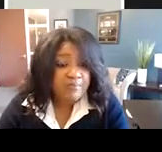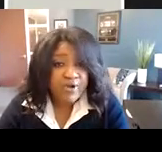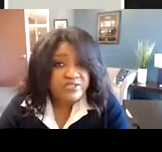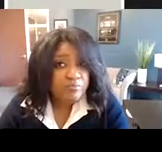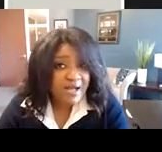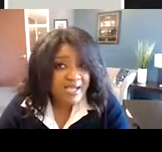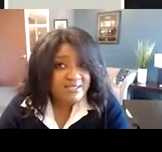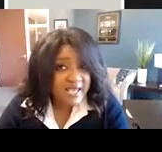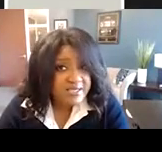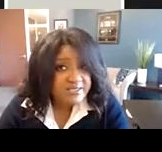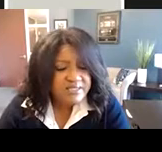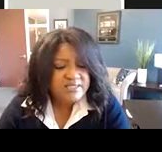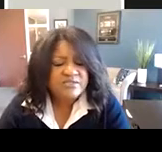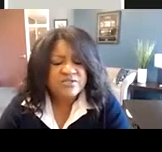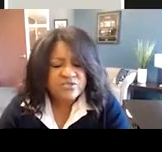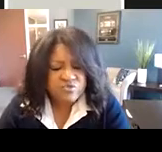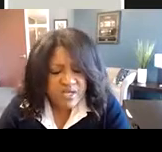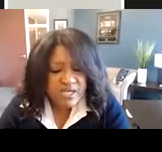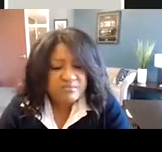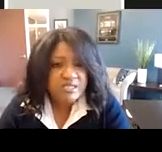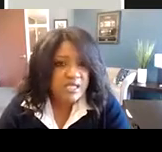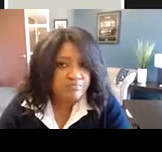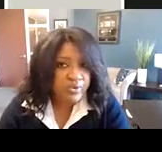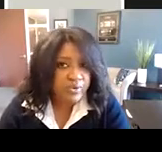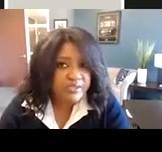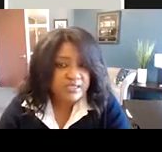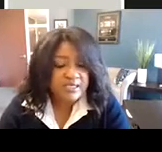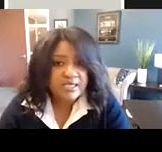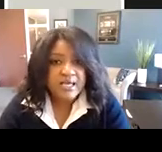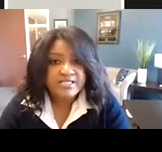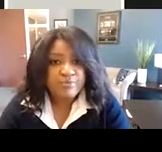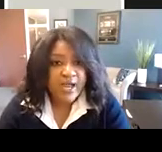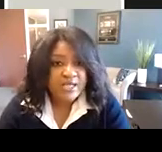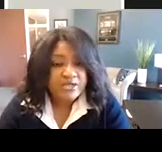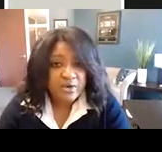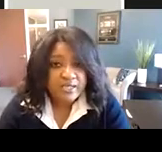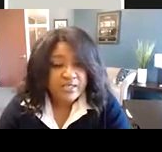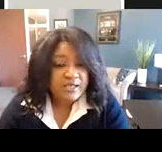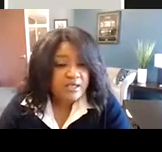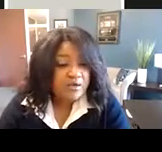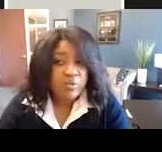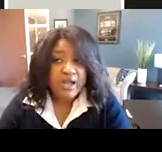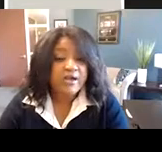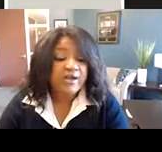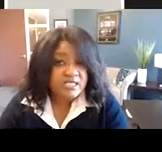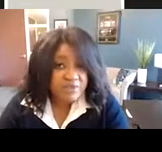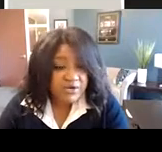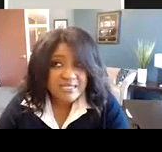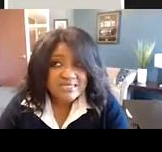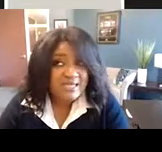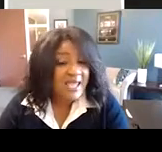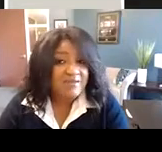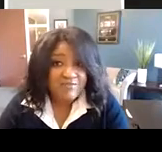appraisal bias cases. This is extremely important. As Brian noted, we are